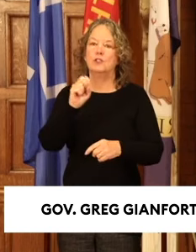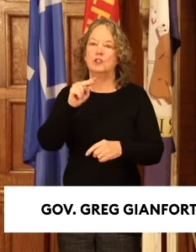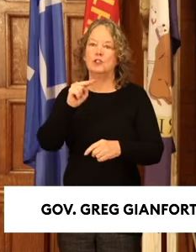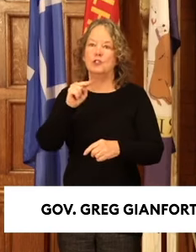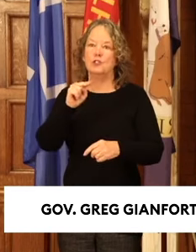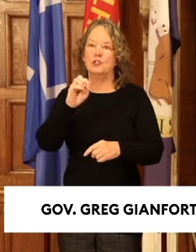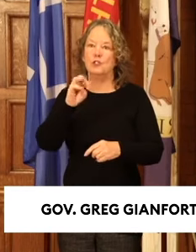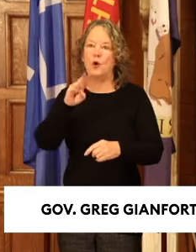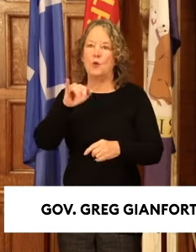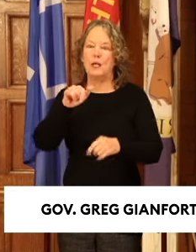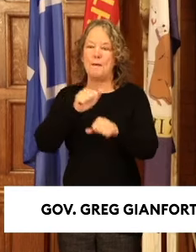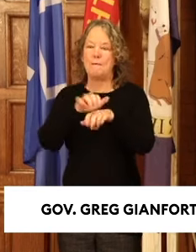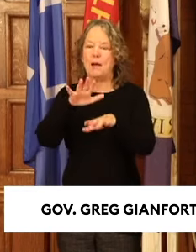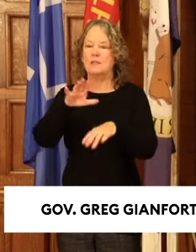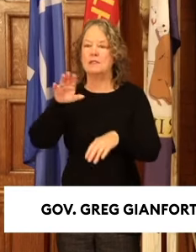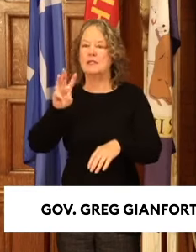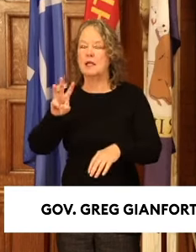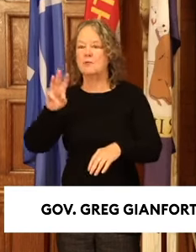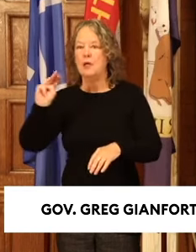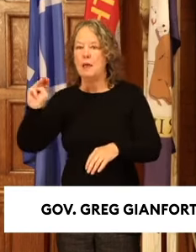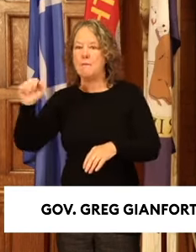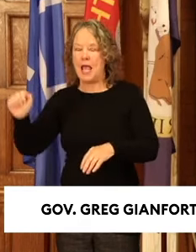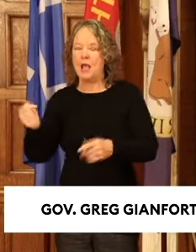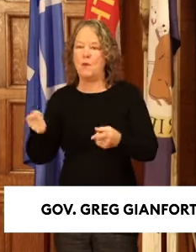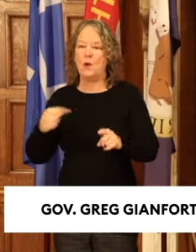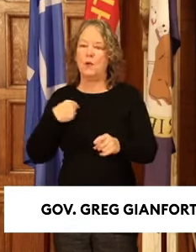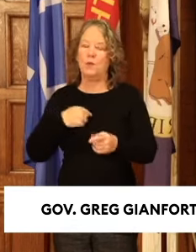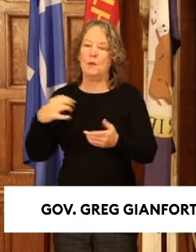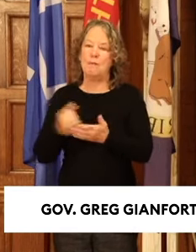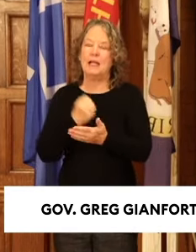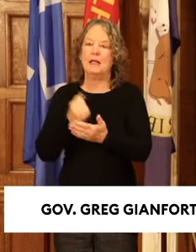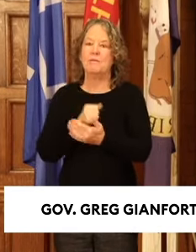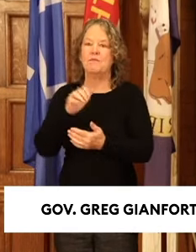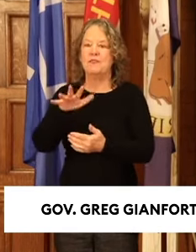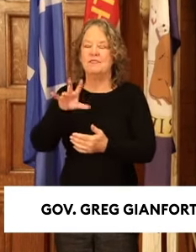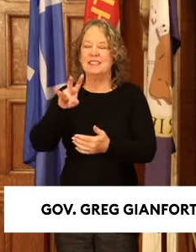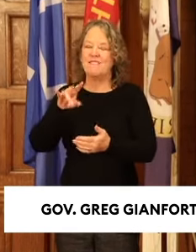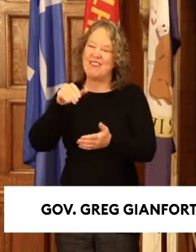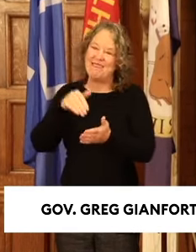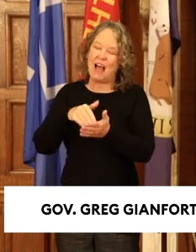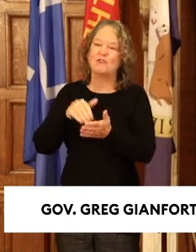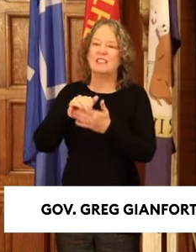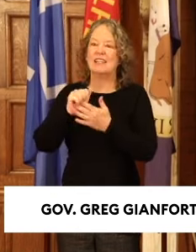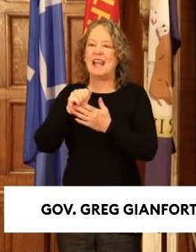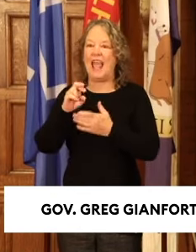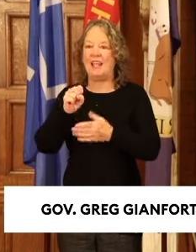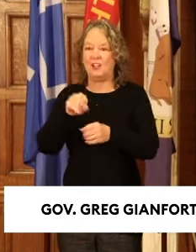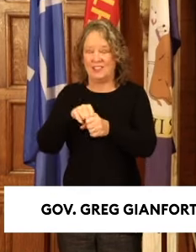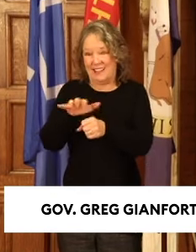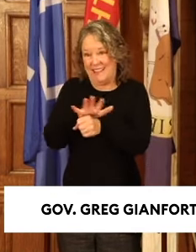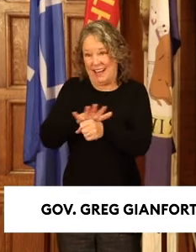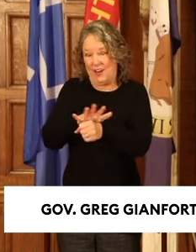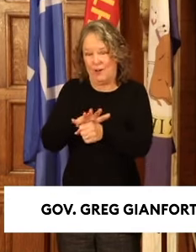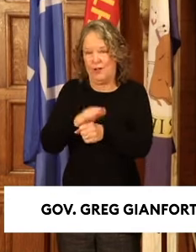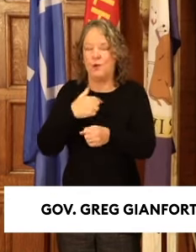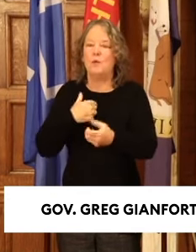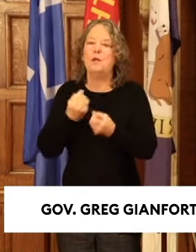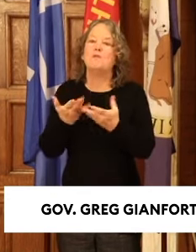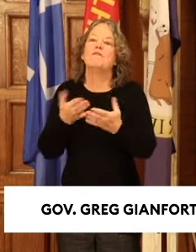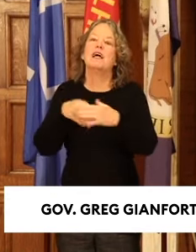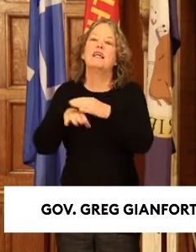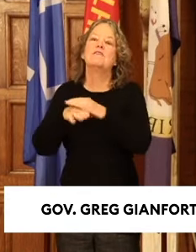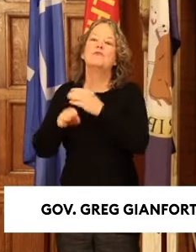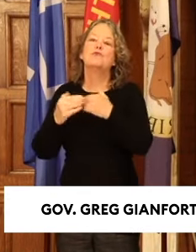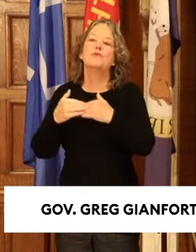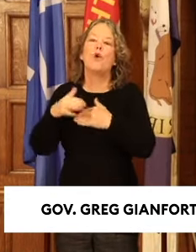the state acquired nearly 5,700 acres in the area. As a result of our action, we provided public access to over